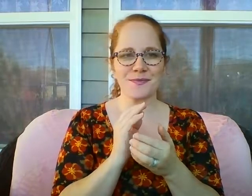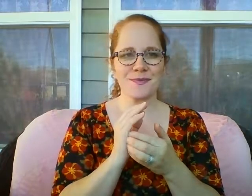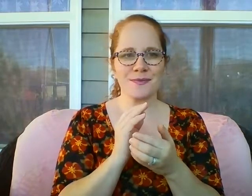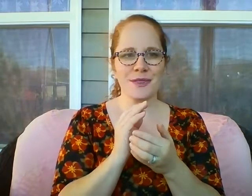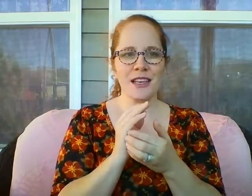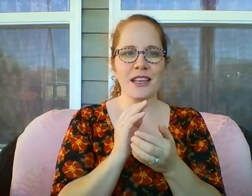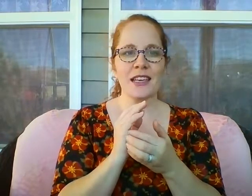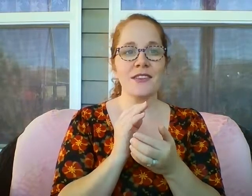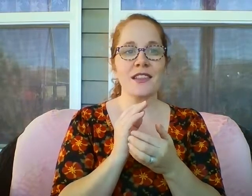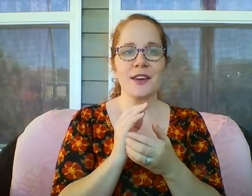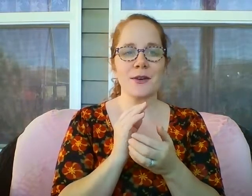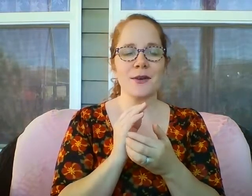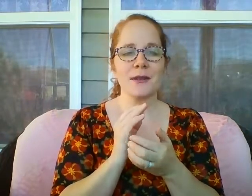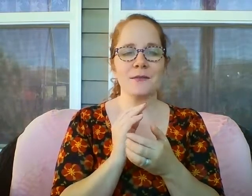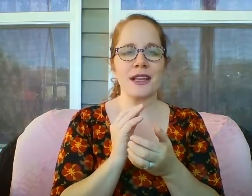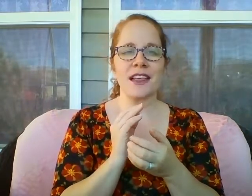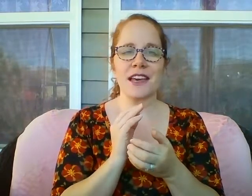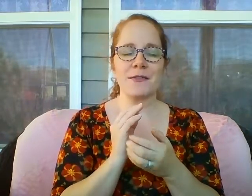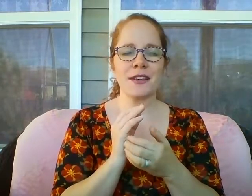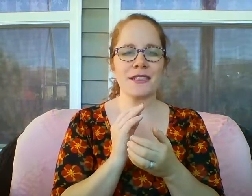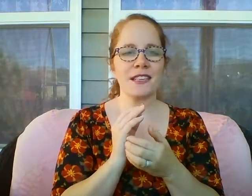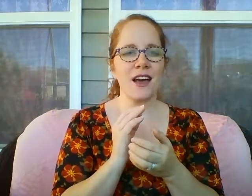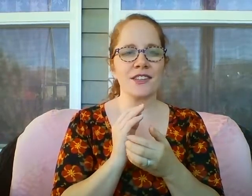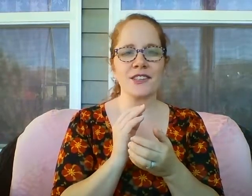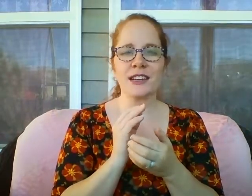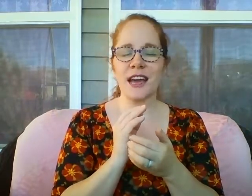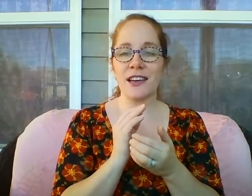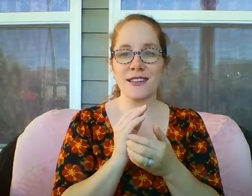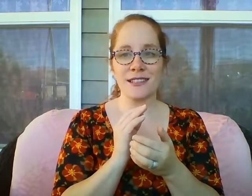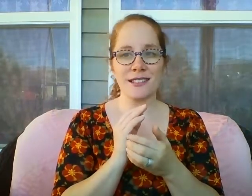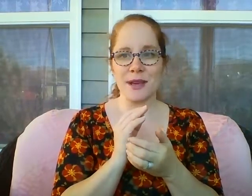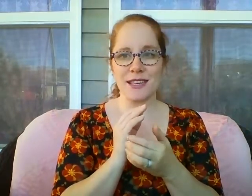Even though my life has not turned out as expected,